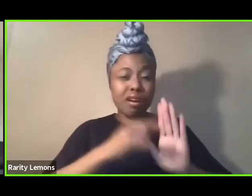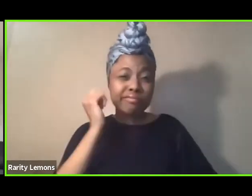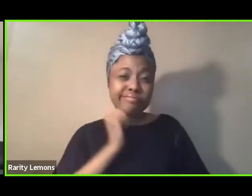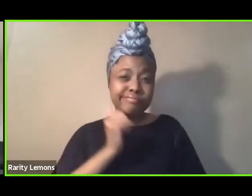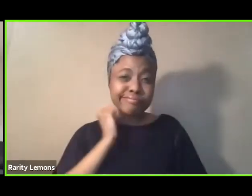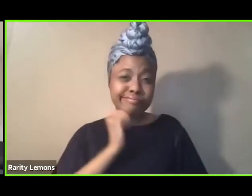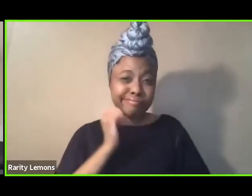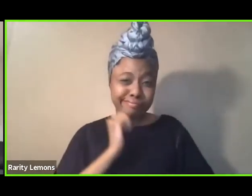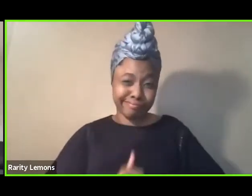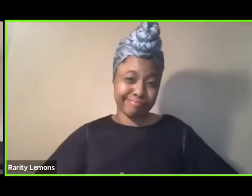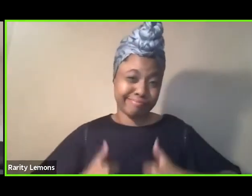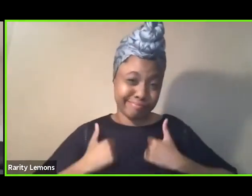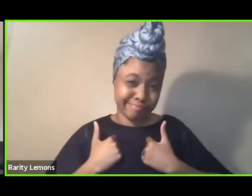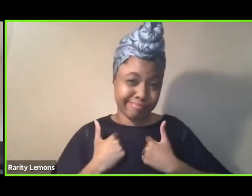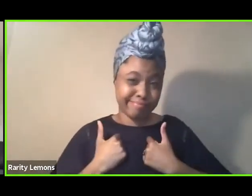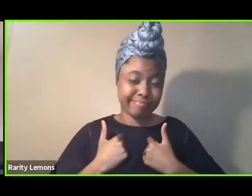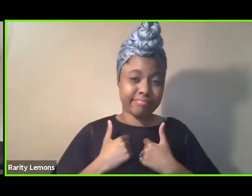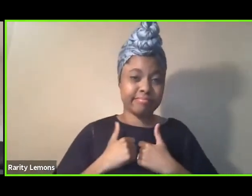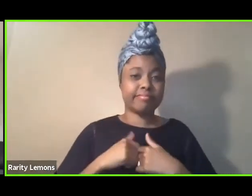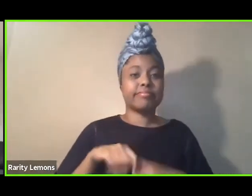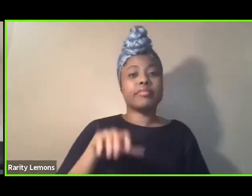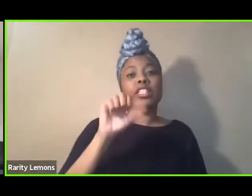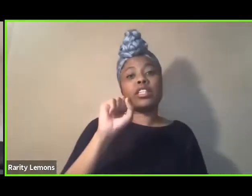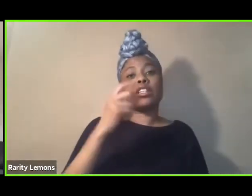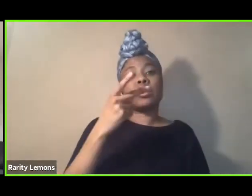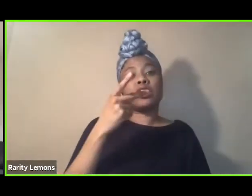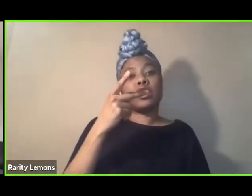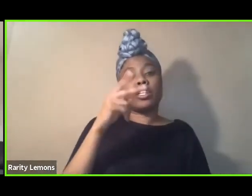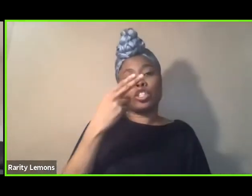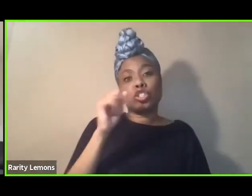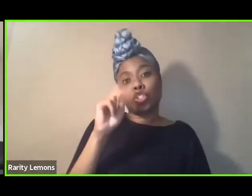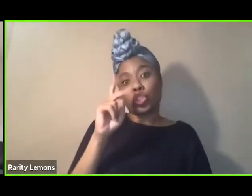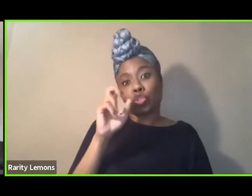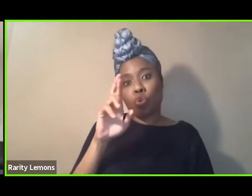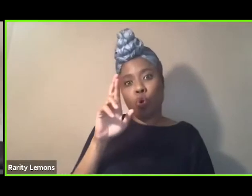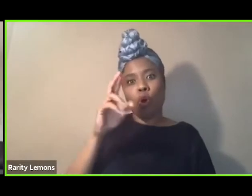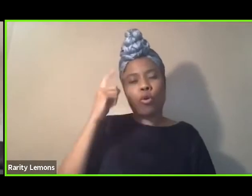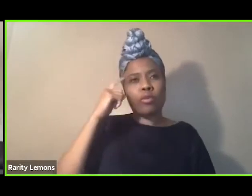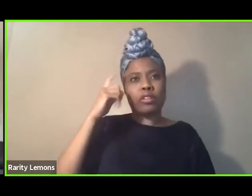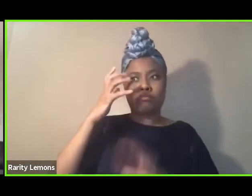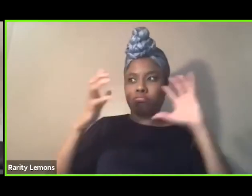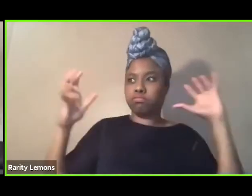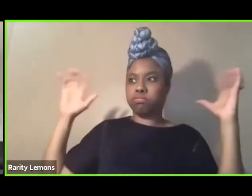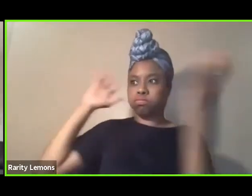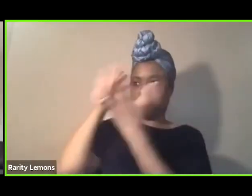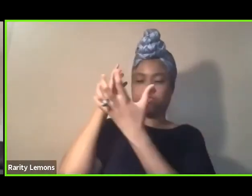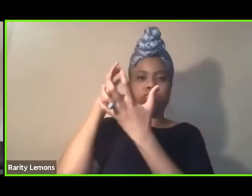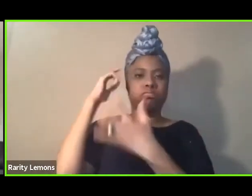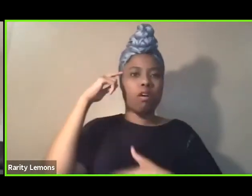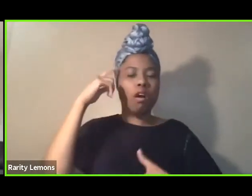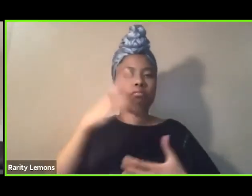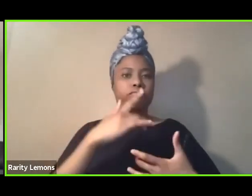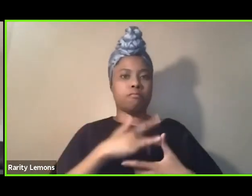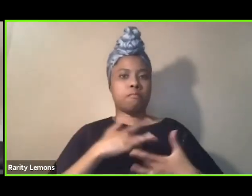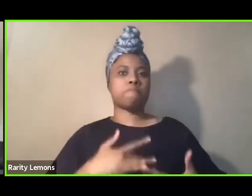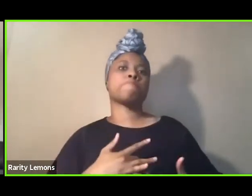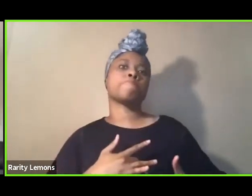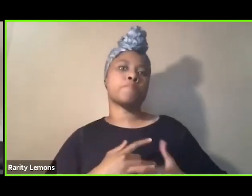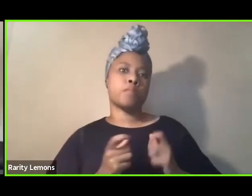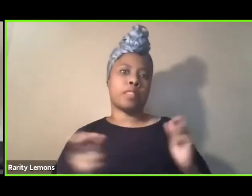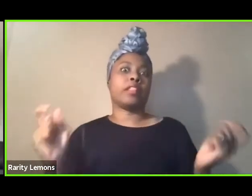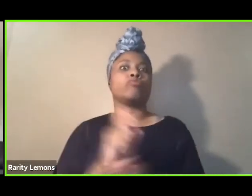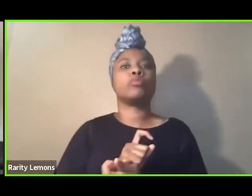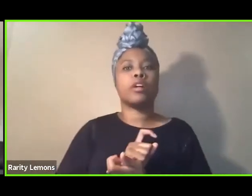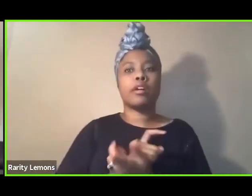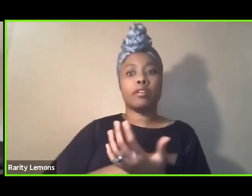lives. Asada Shakur says, we need revolution of the mind. We need revolution of the heart. We need a revolution of the